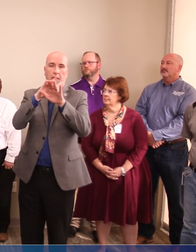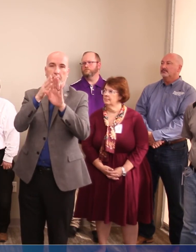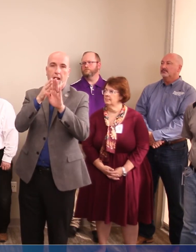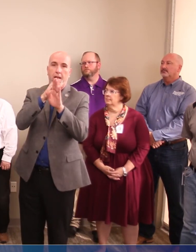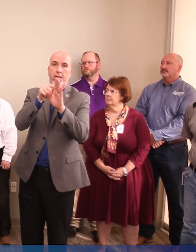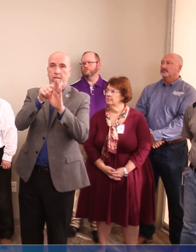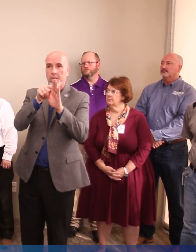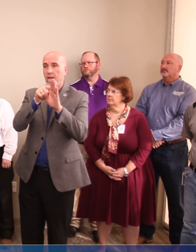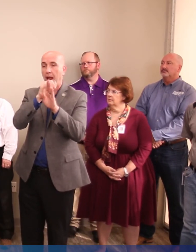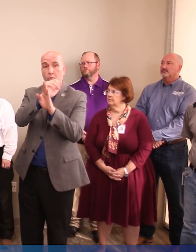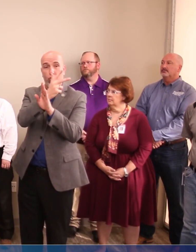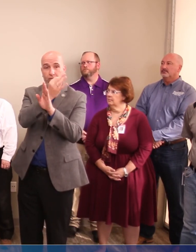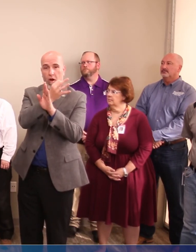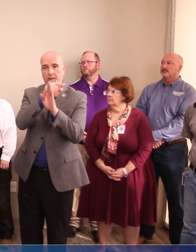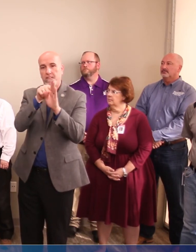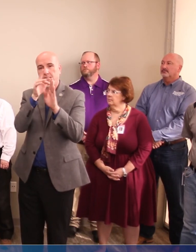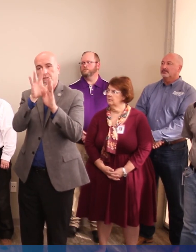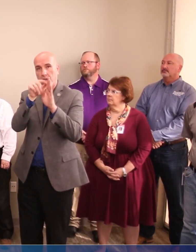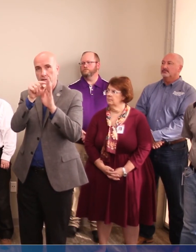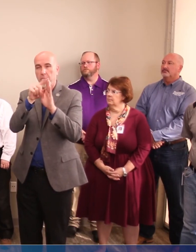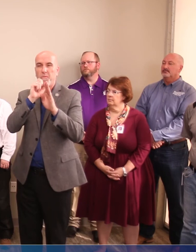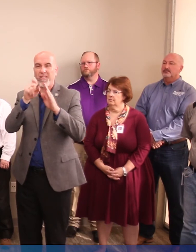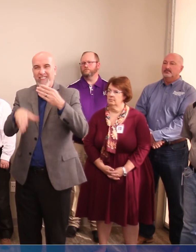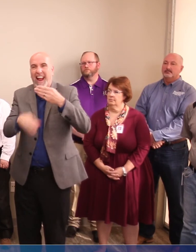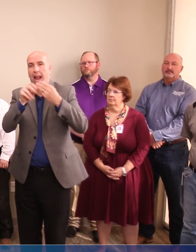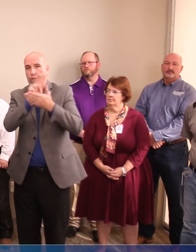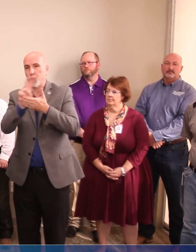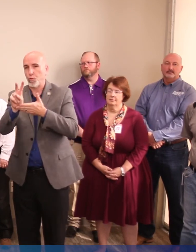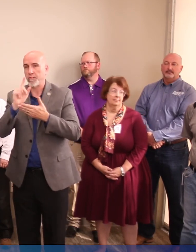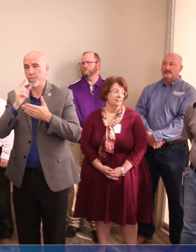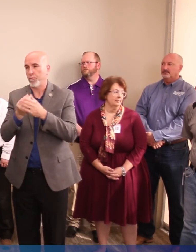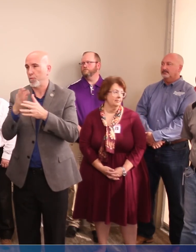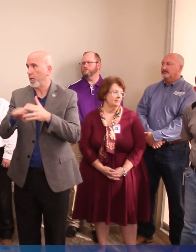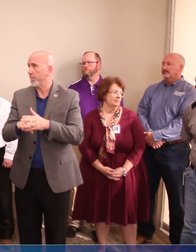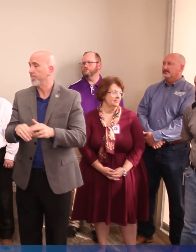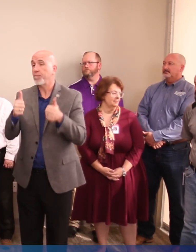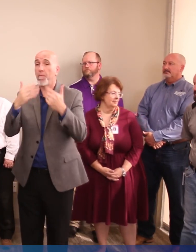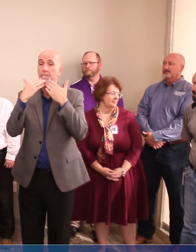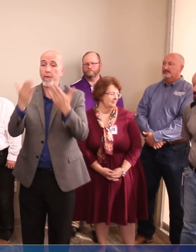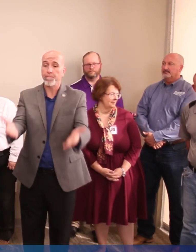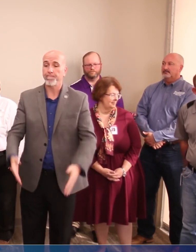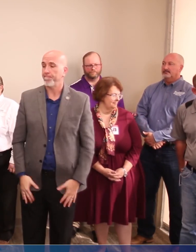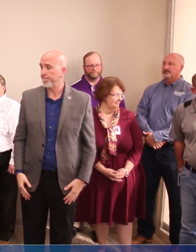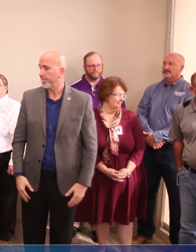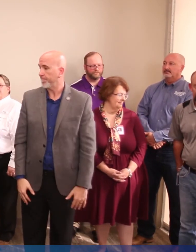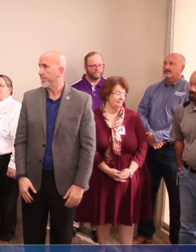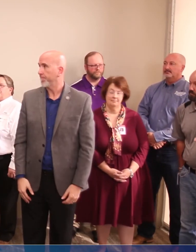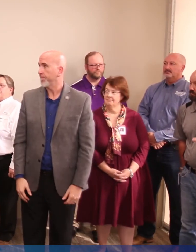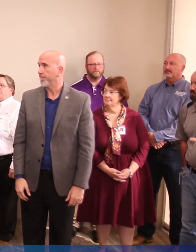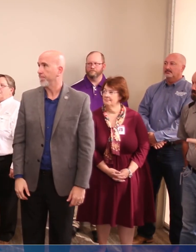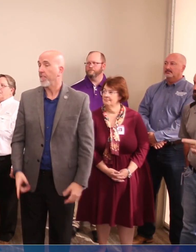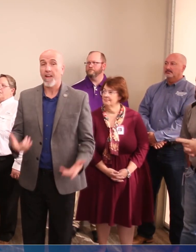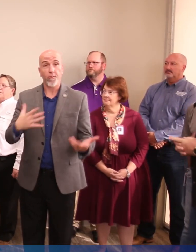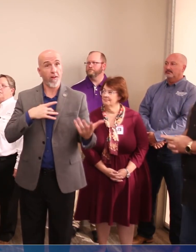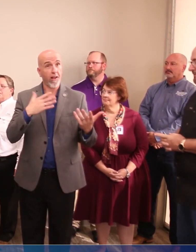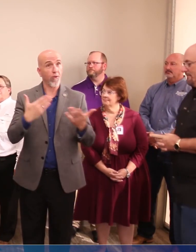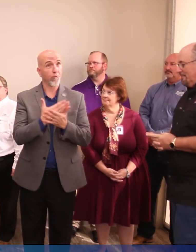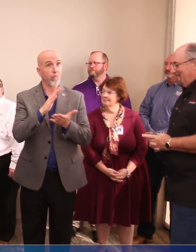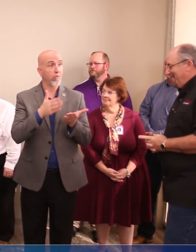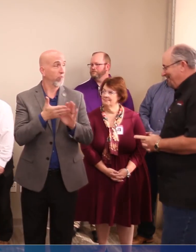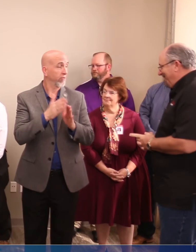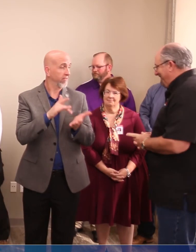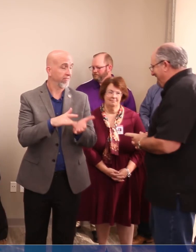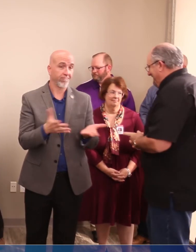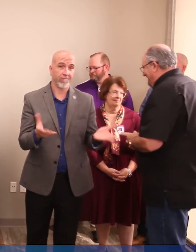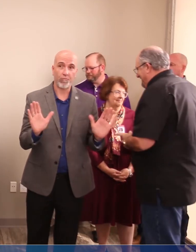the Friday of April 3rd, but it's through two additional weeks. All right. Thanks a lot, folks. Other way, we hope you like our new operations center